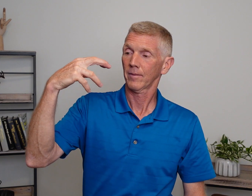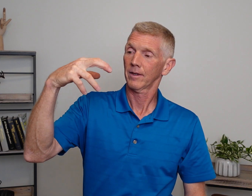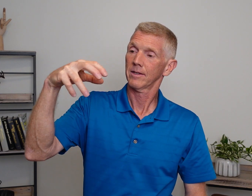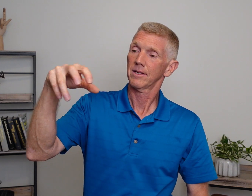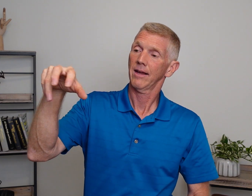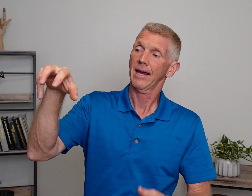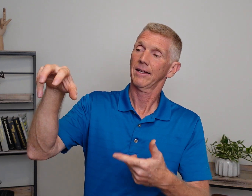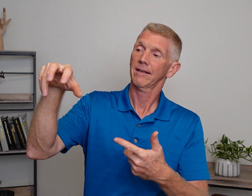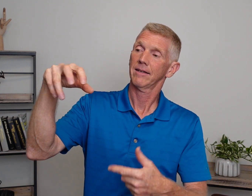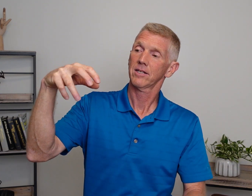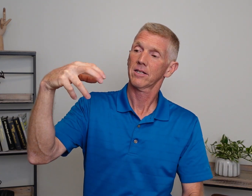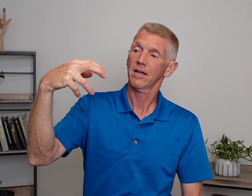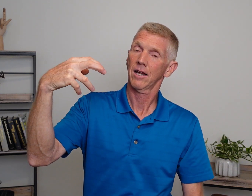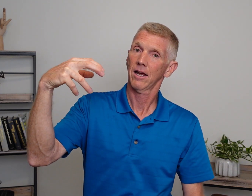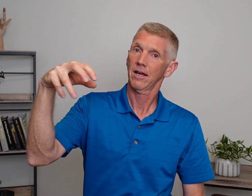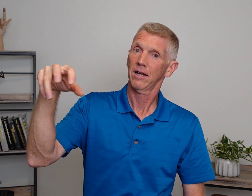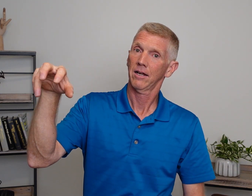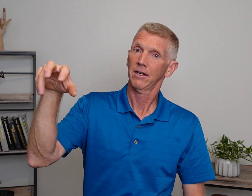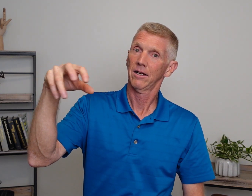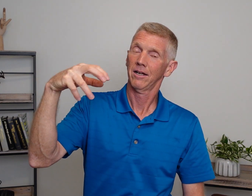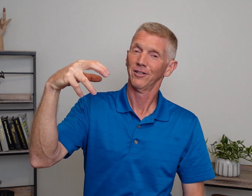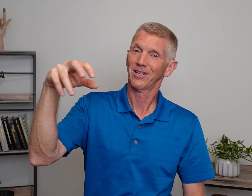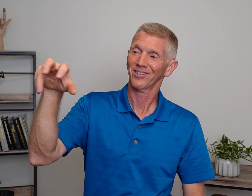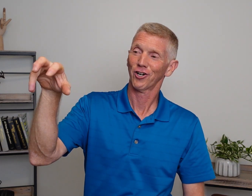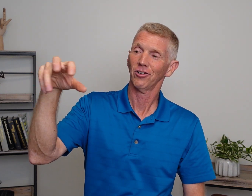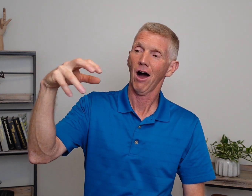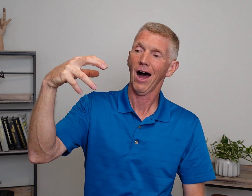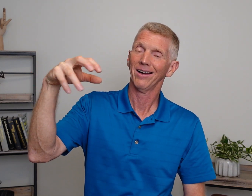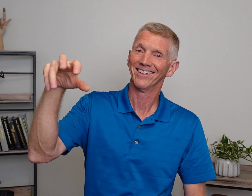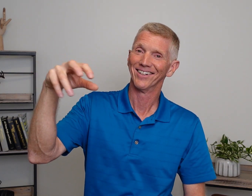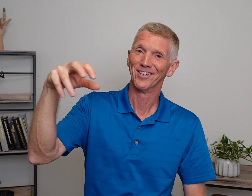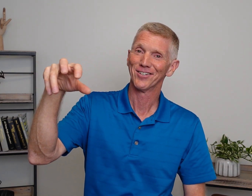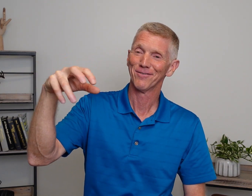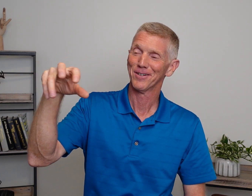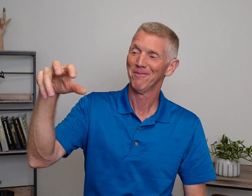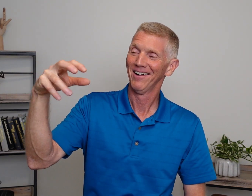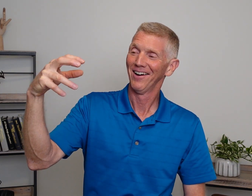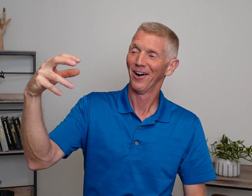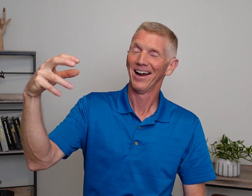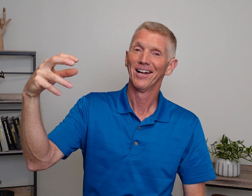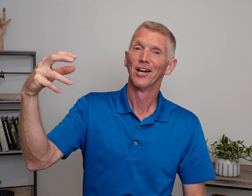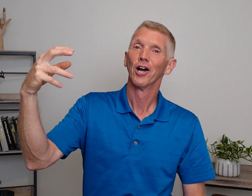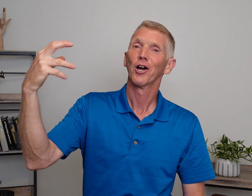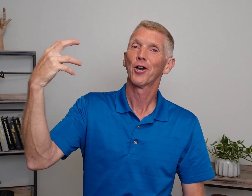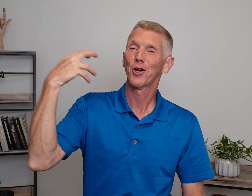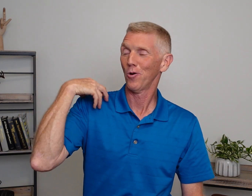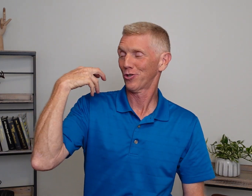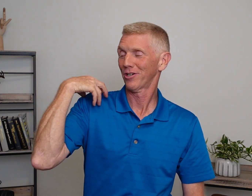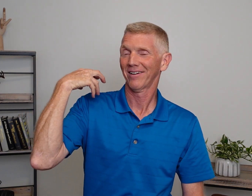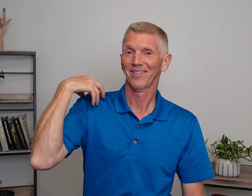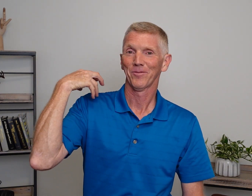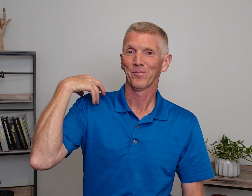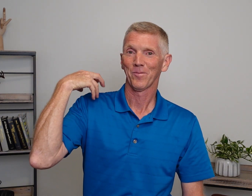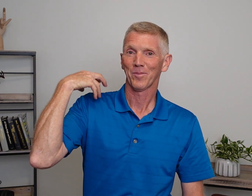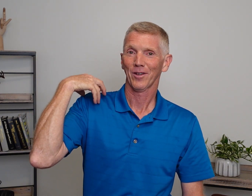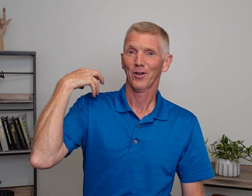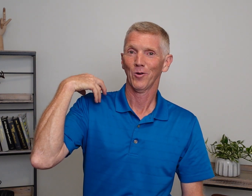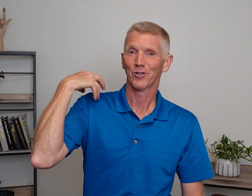See the hand like this? It looks like the claw in a Disney film. All right? Coach. Coach.